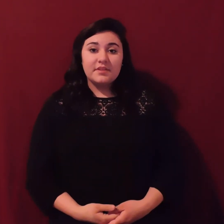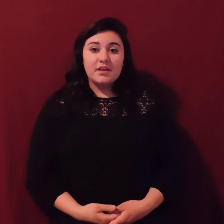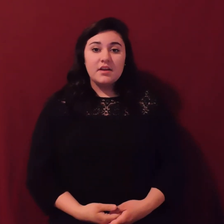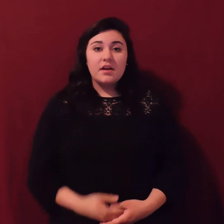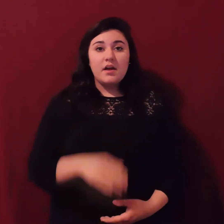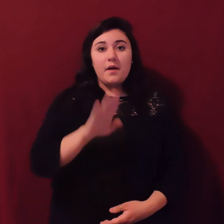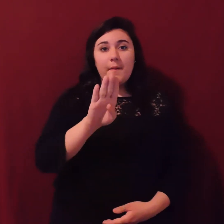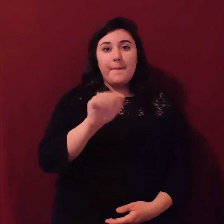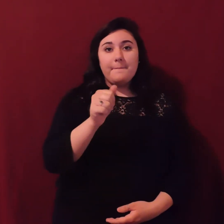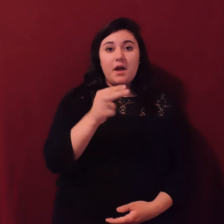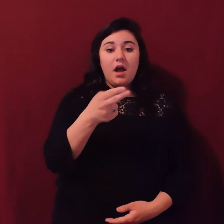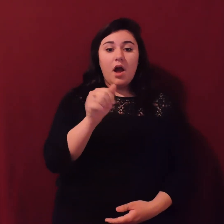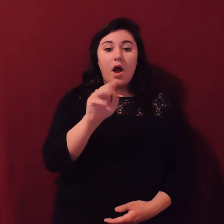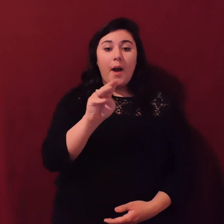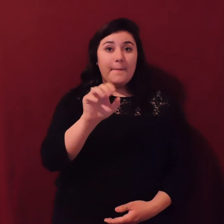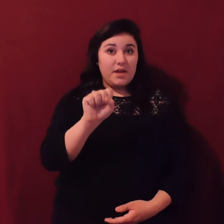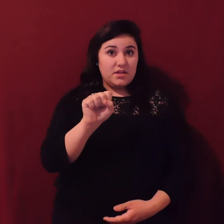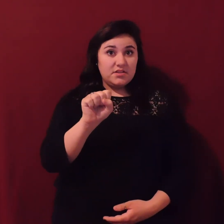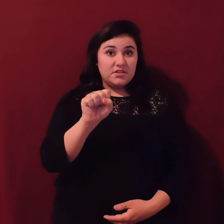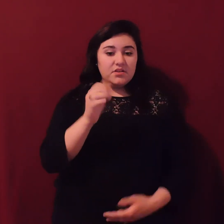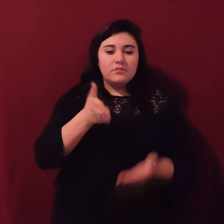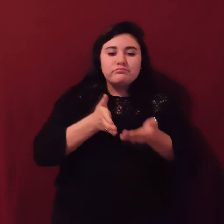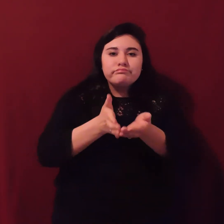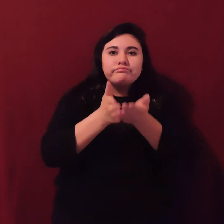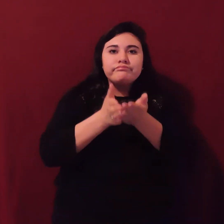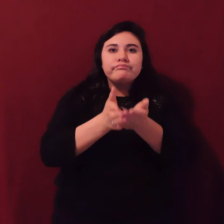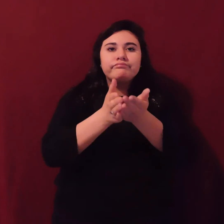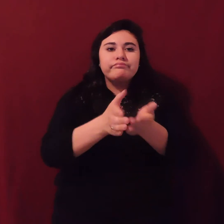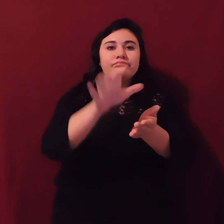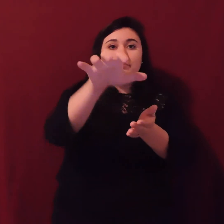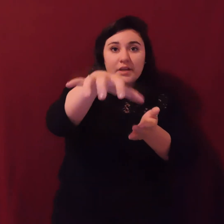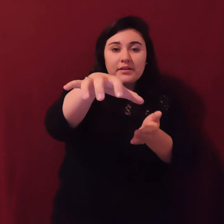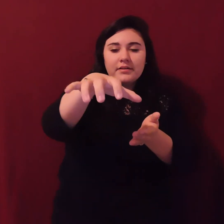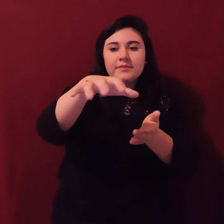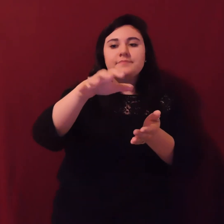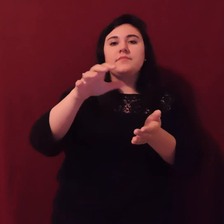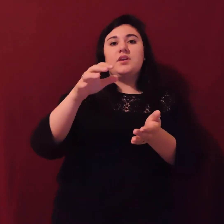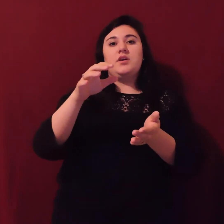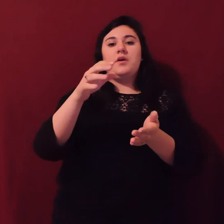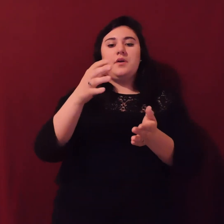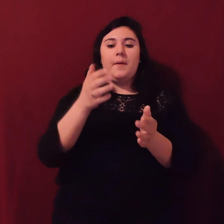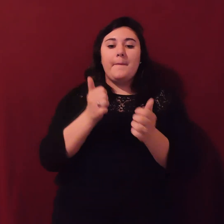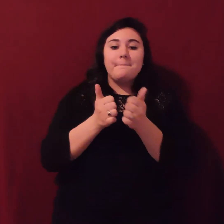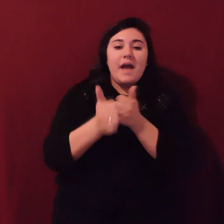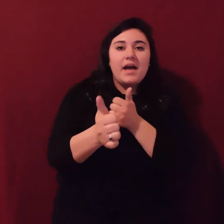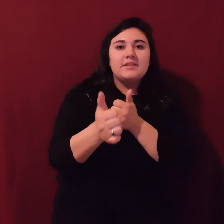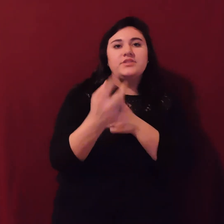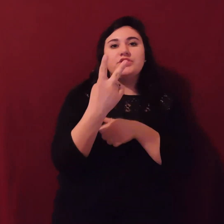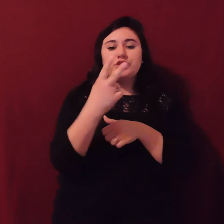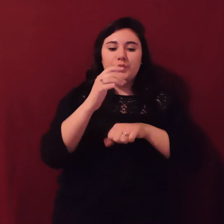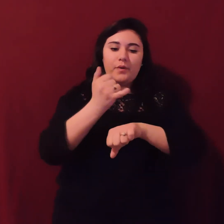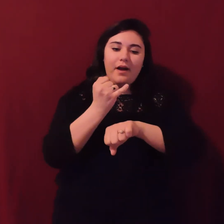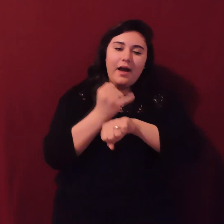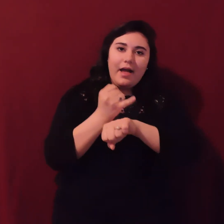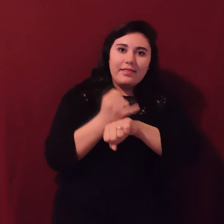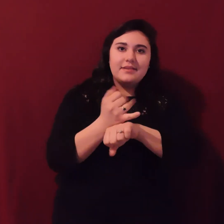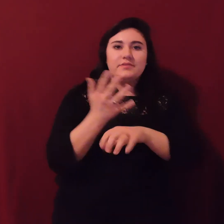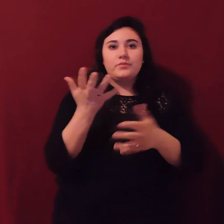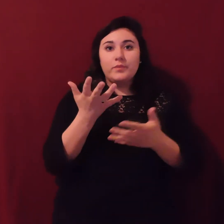you're going to probably pass the Virgin Islands, St. Martin's, and St. Thomas. With this particular cruise during that